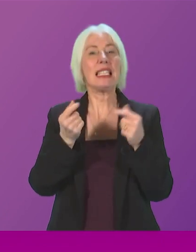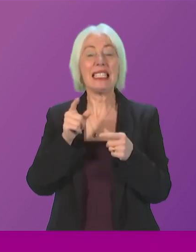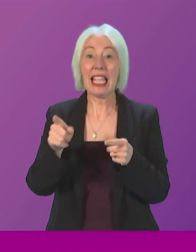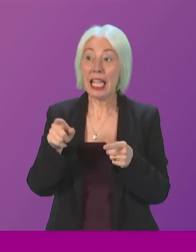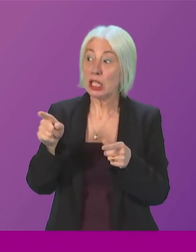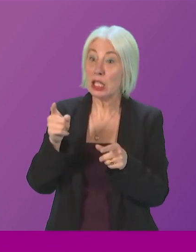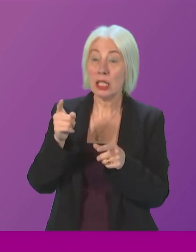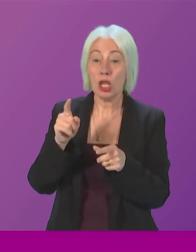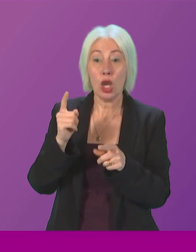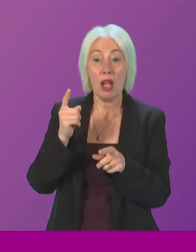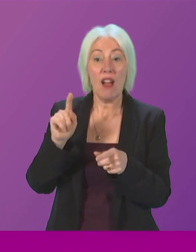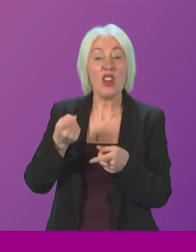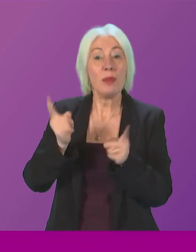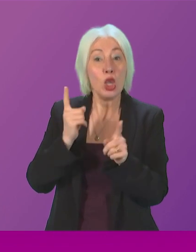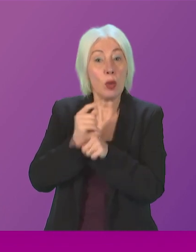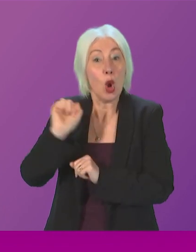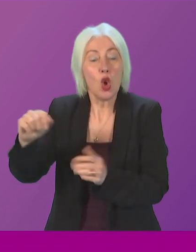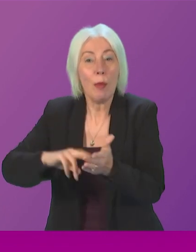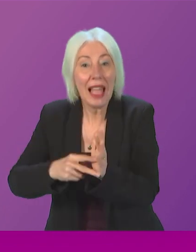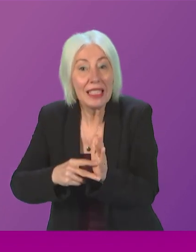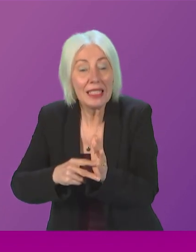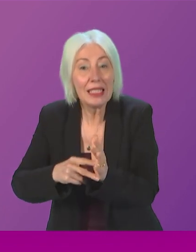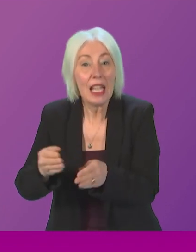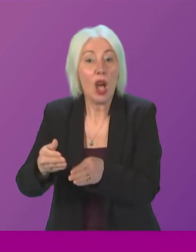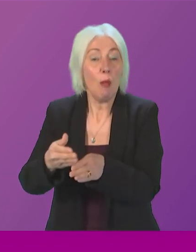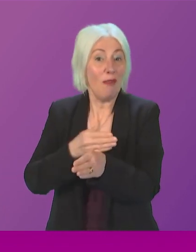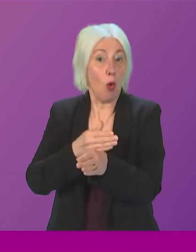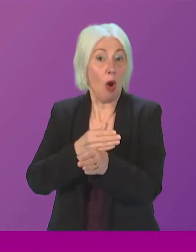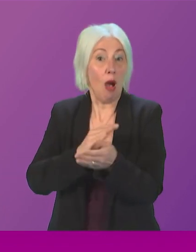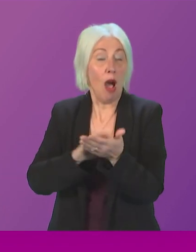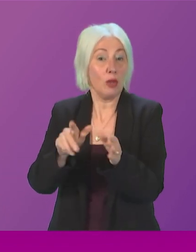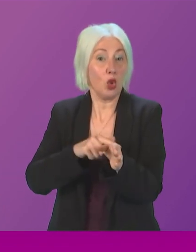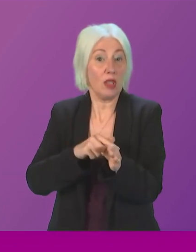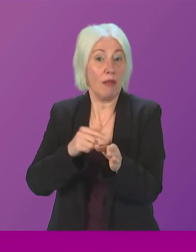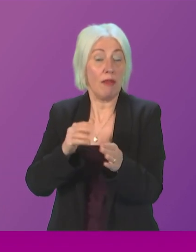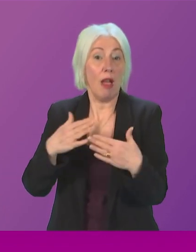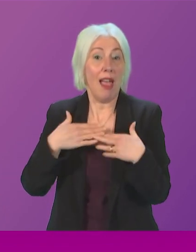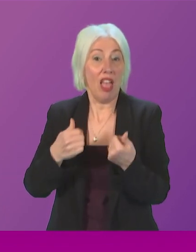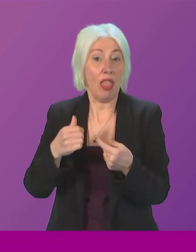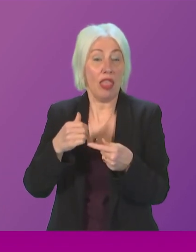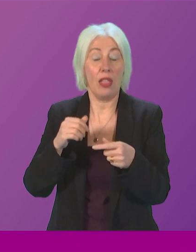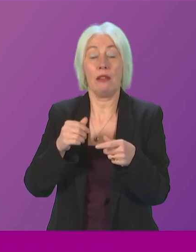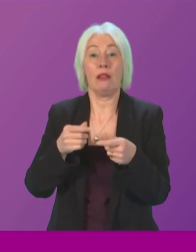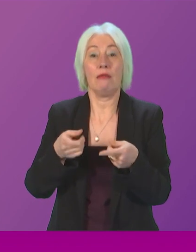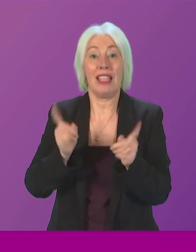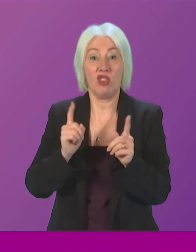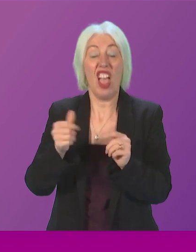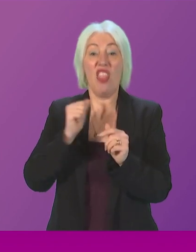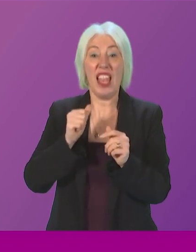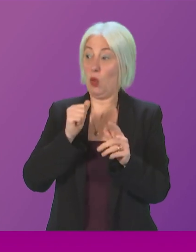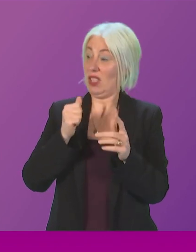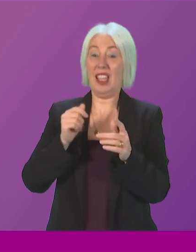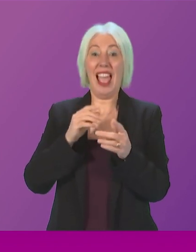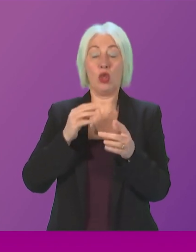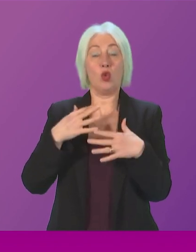about your plans. Because before Hamza Yusuf failed upwards, he was not just the Health Secretary, he was Cabinet Secretary for Social